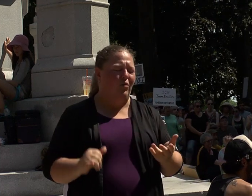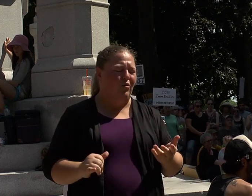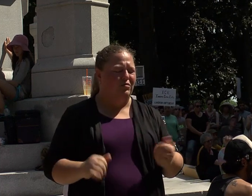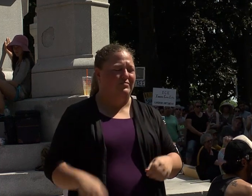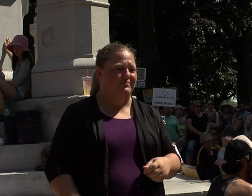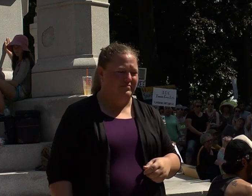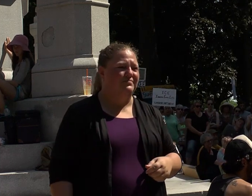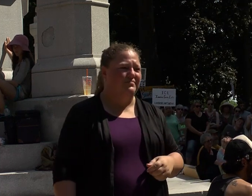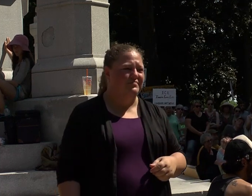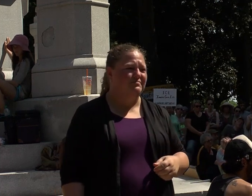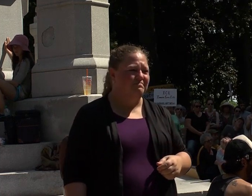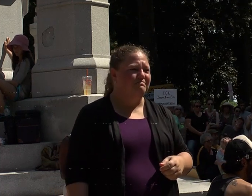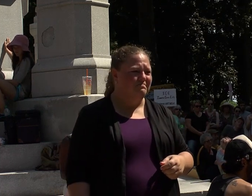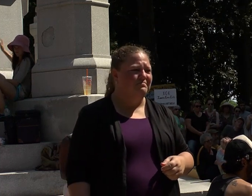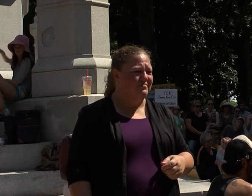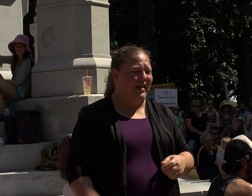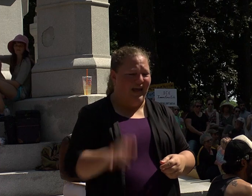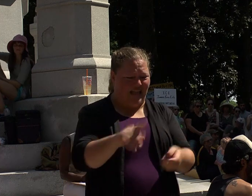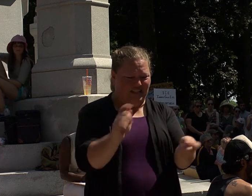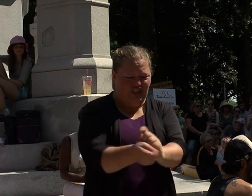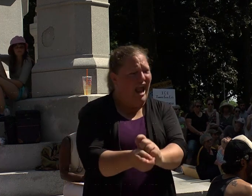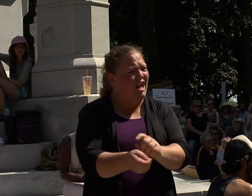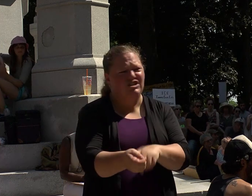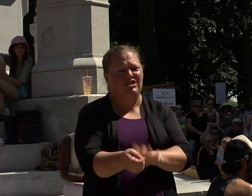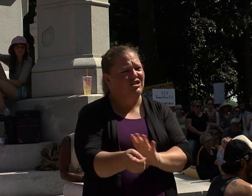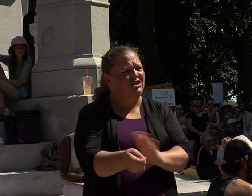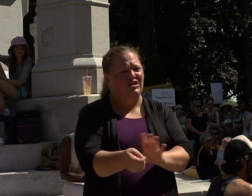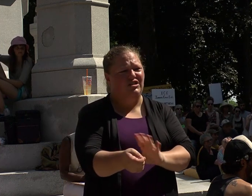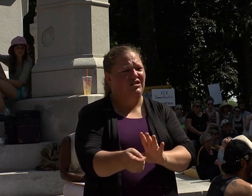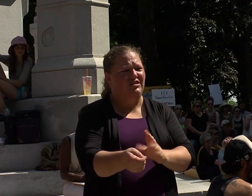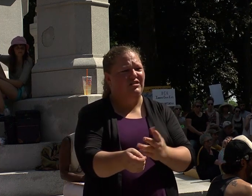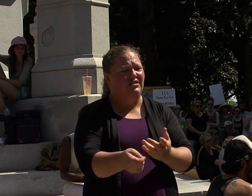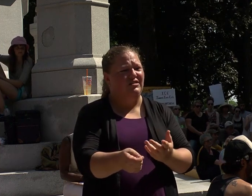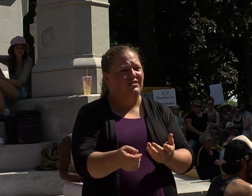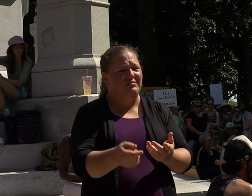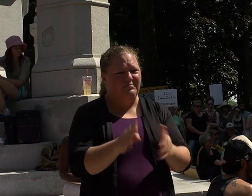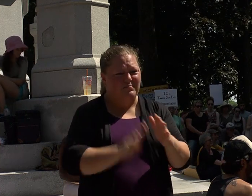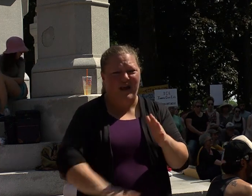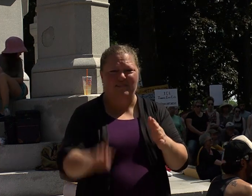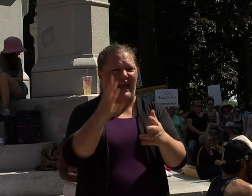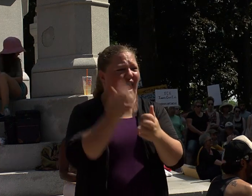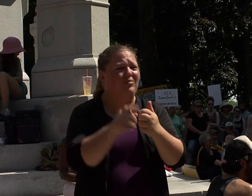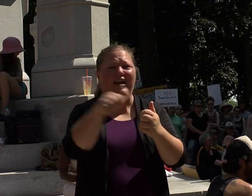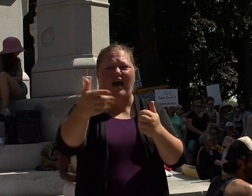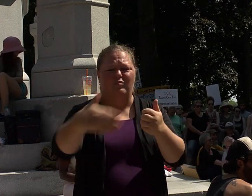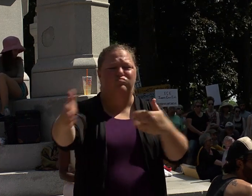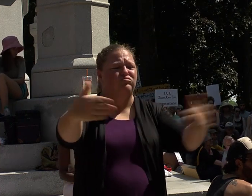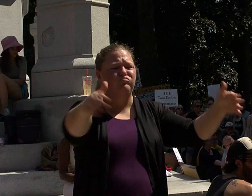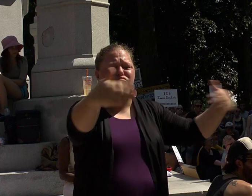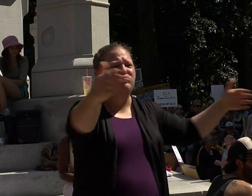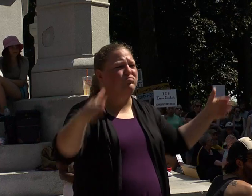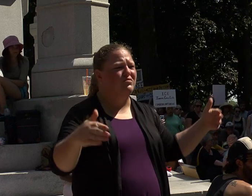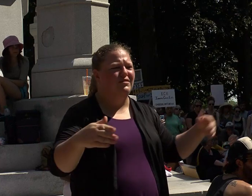A revision that in effect pushes everybody else away.